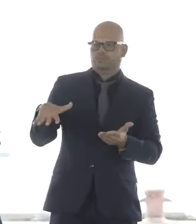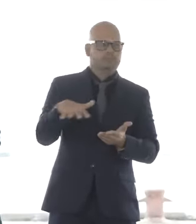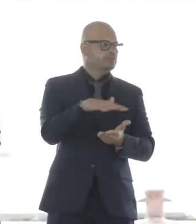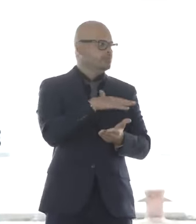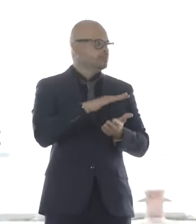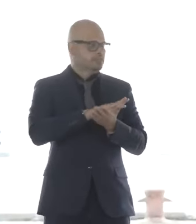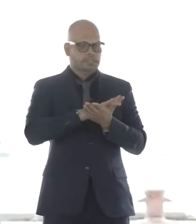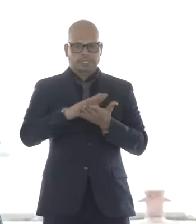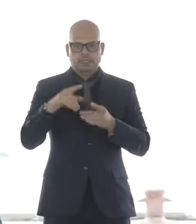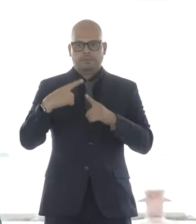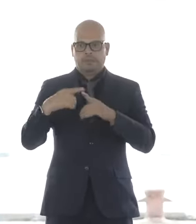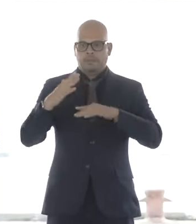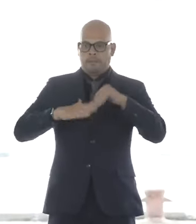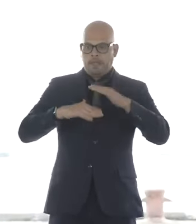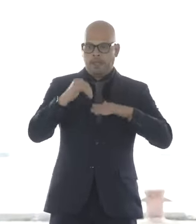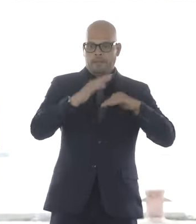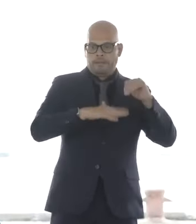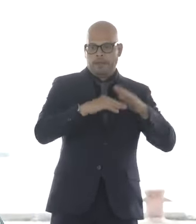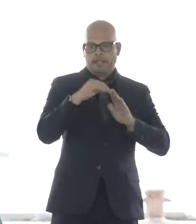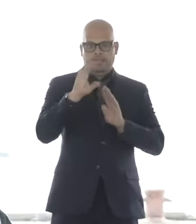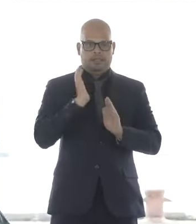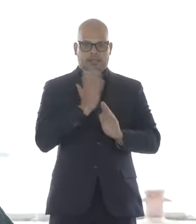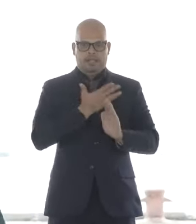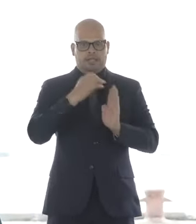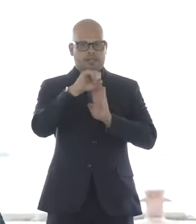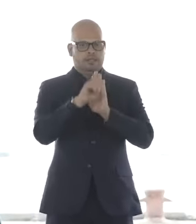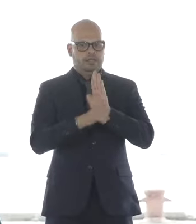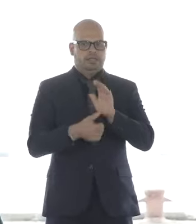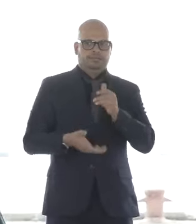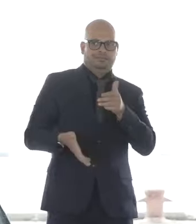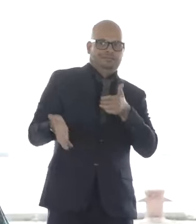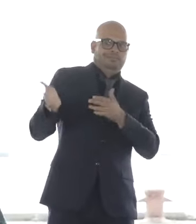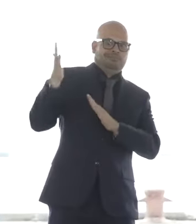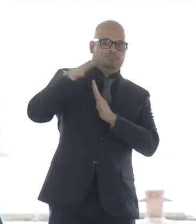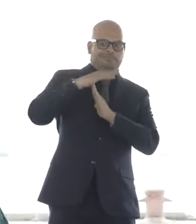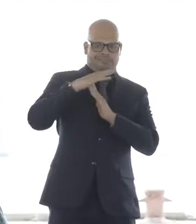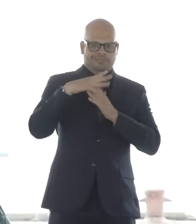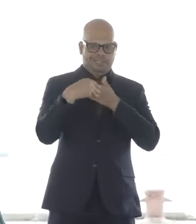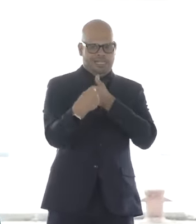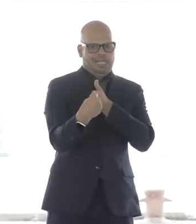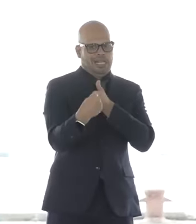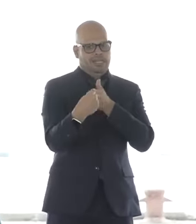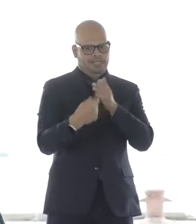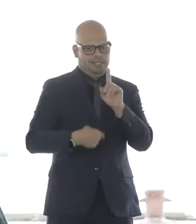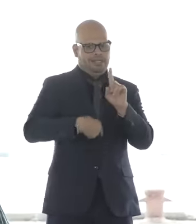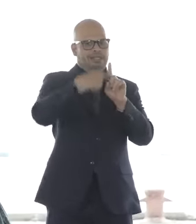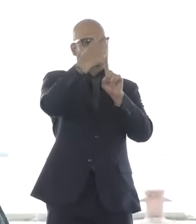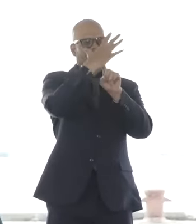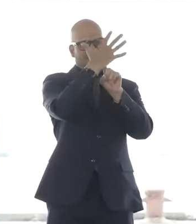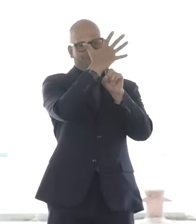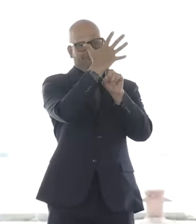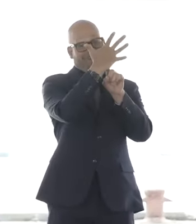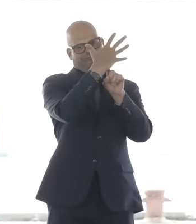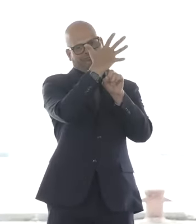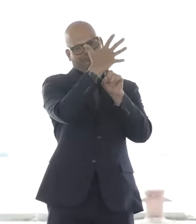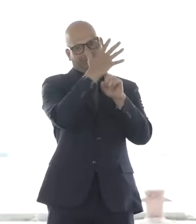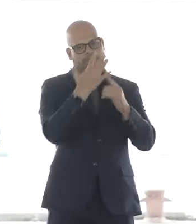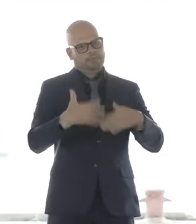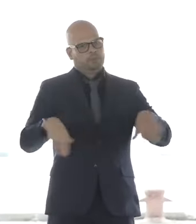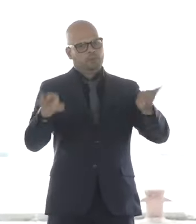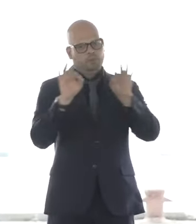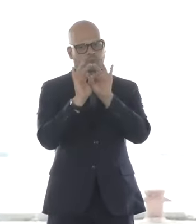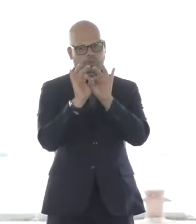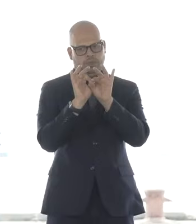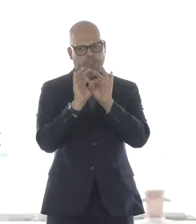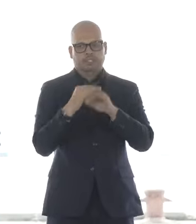lead in America's new offshore wind industry. Today, though, would not be possible without the folks